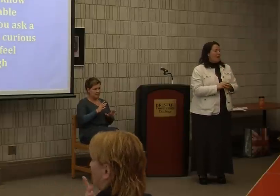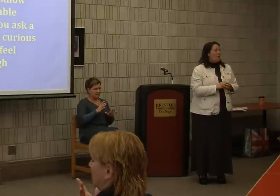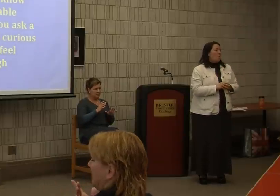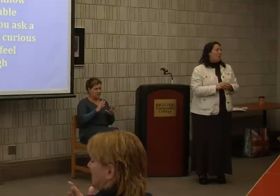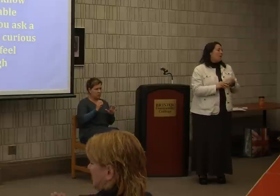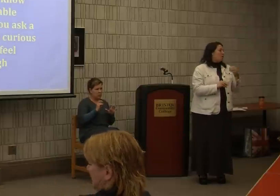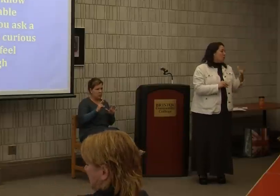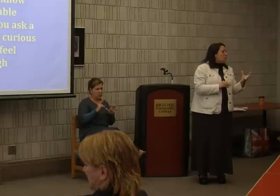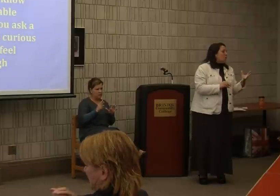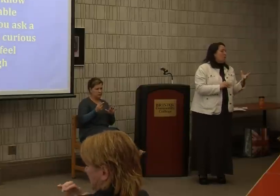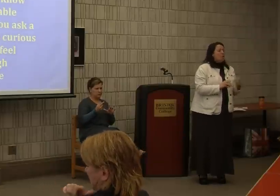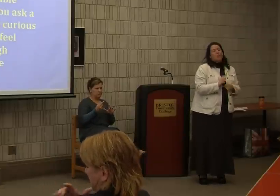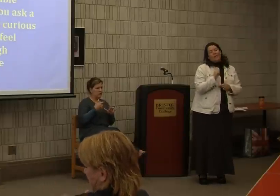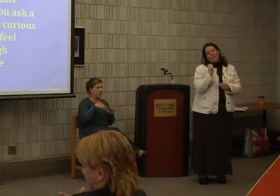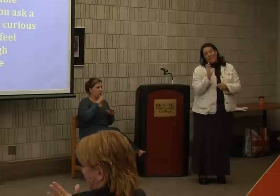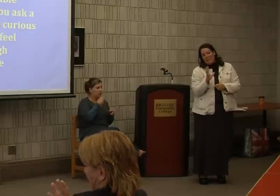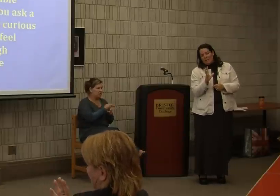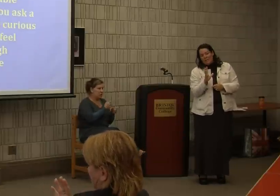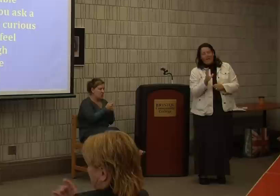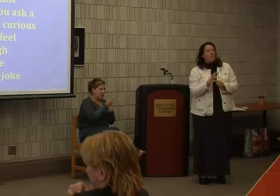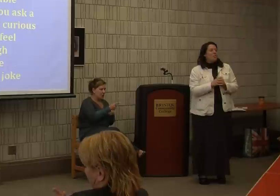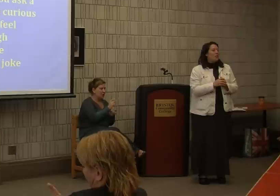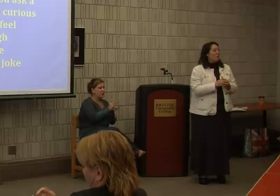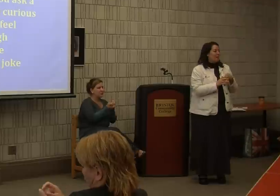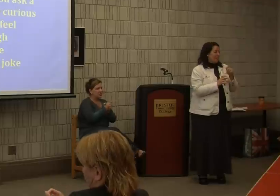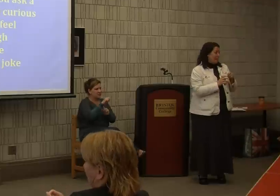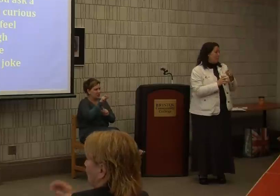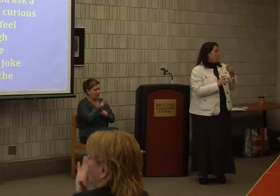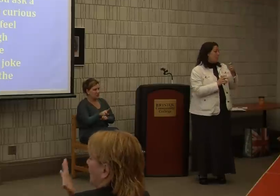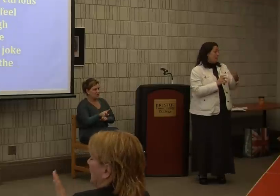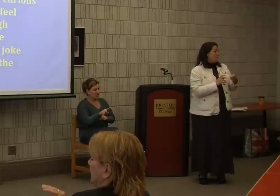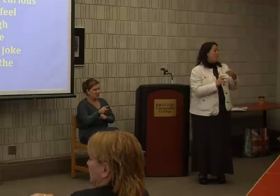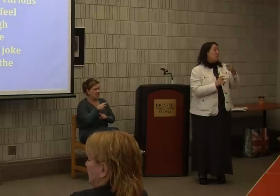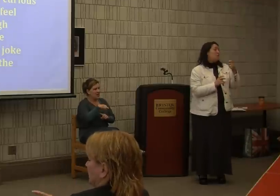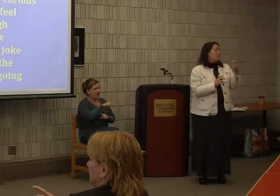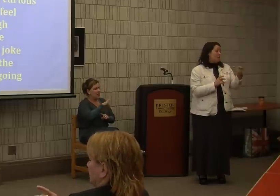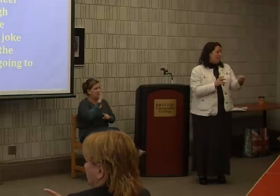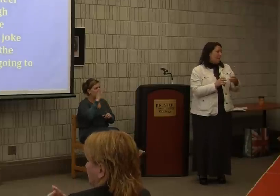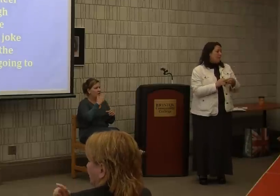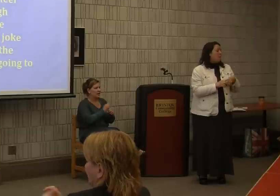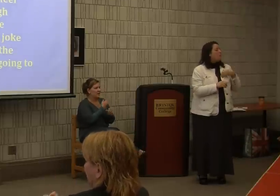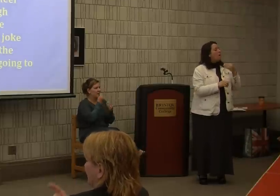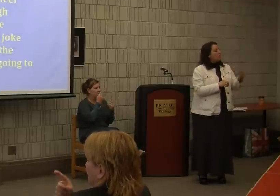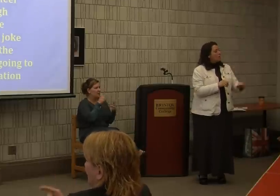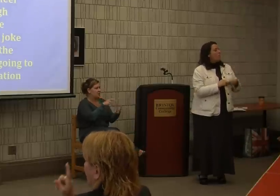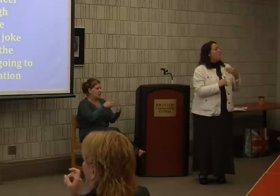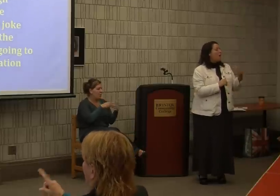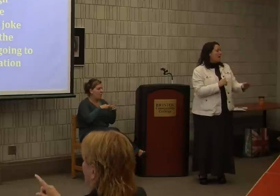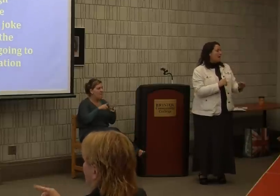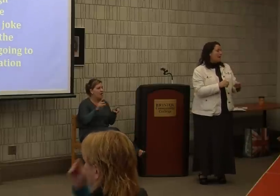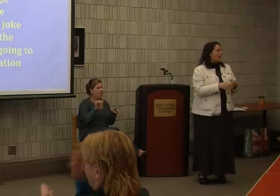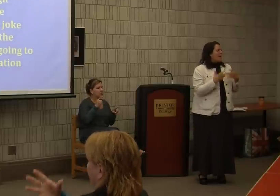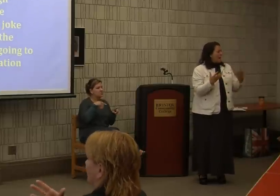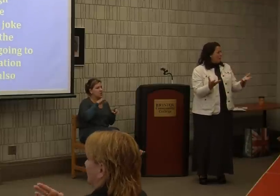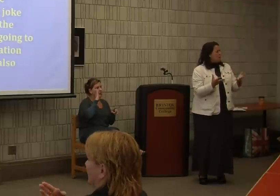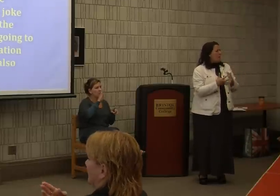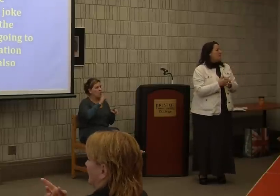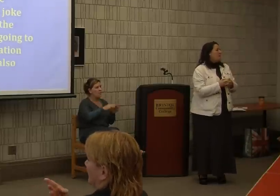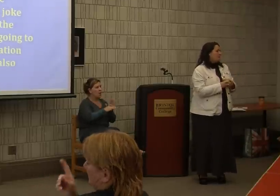we're going to joke with you, we're going to change the question, and we're going to get you to the information you need, but we're also going to be modeling how you talk about